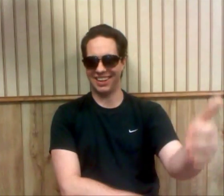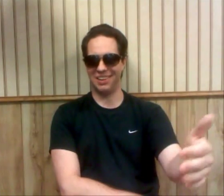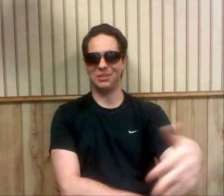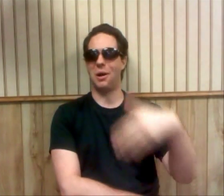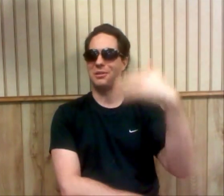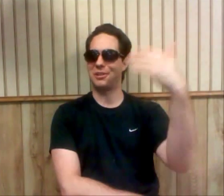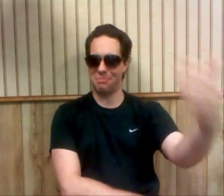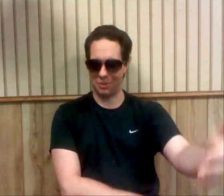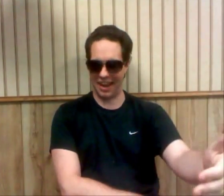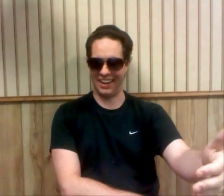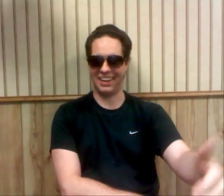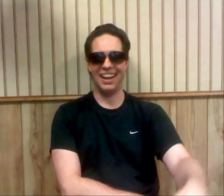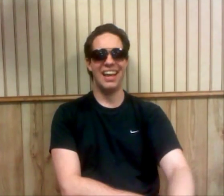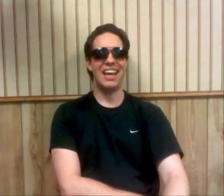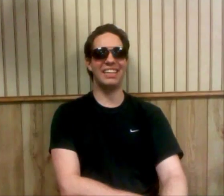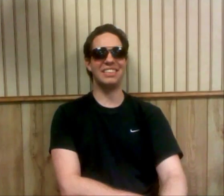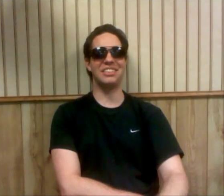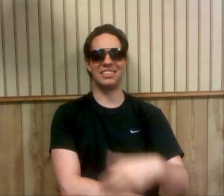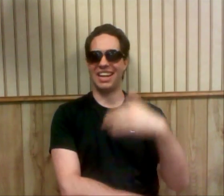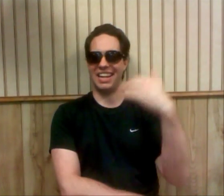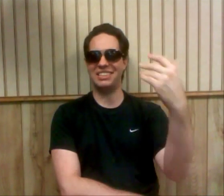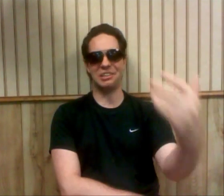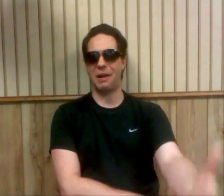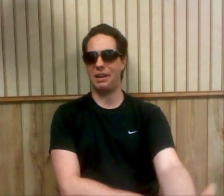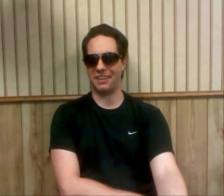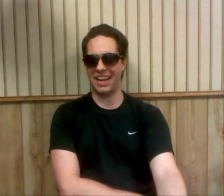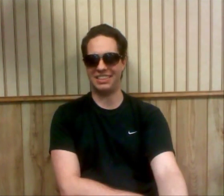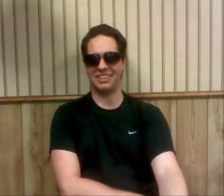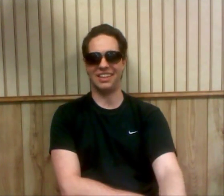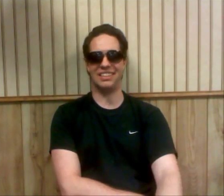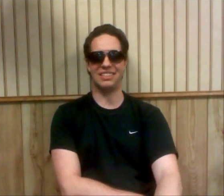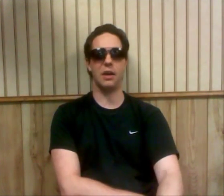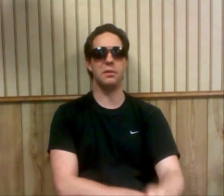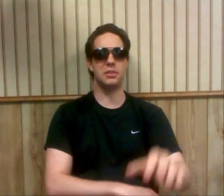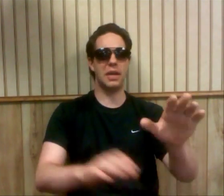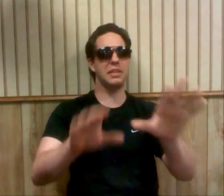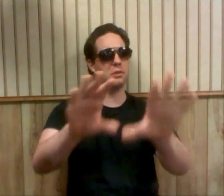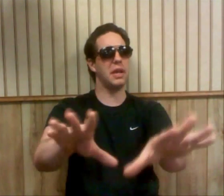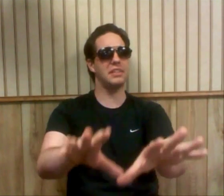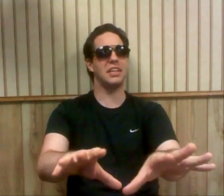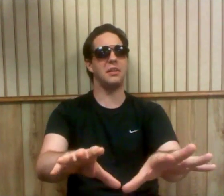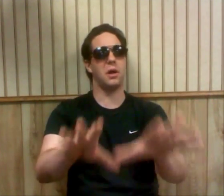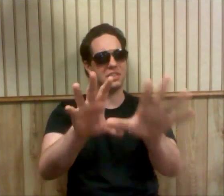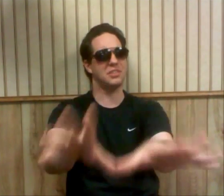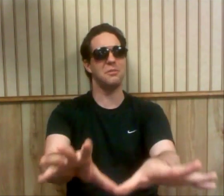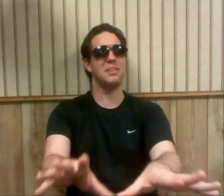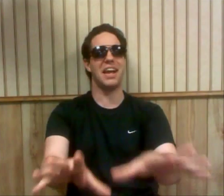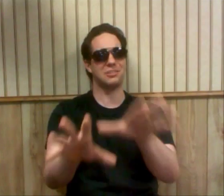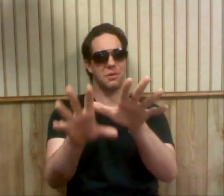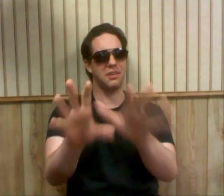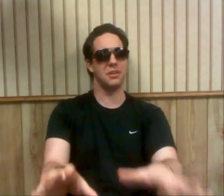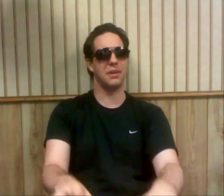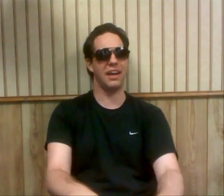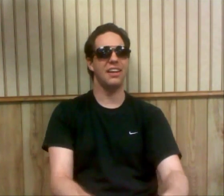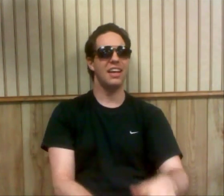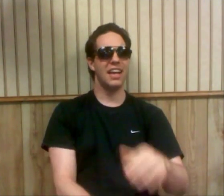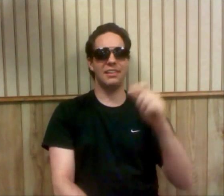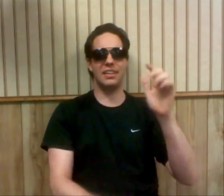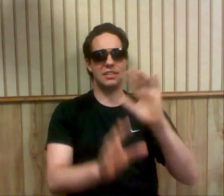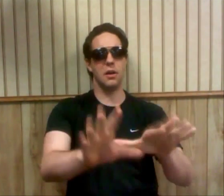you know, long-term planning. It isn't just that instant gratification thing. It's like, oh, it's okay, it's okay that Cena lost. He's going to win the next one. It's okay. You know,